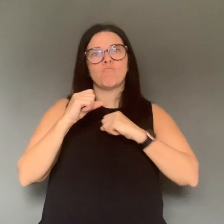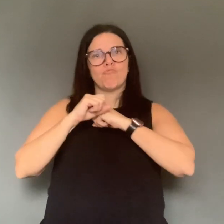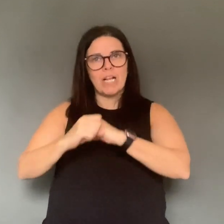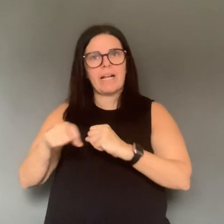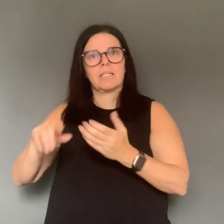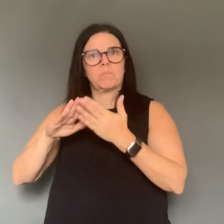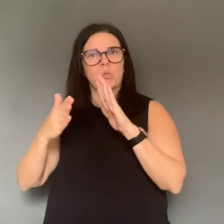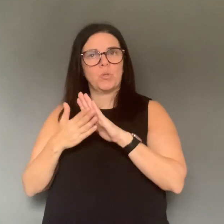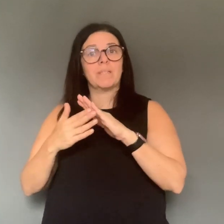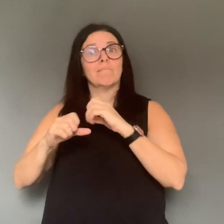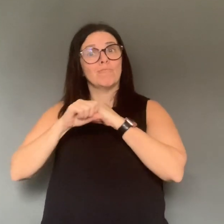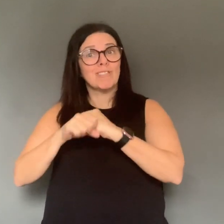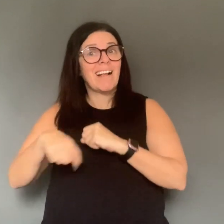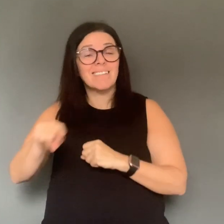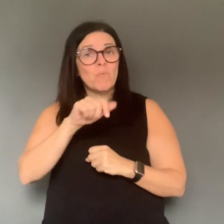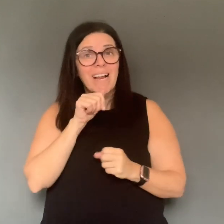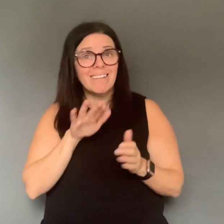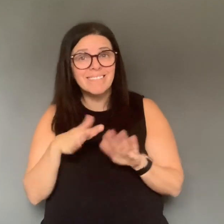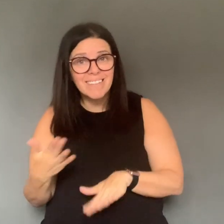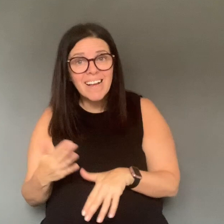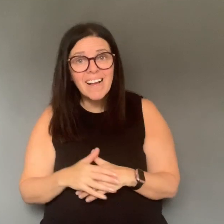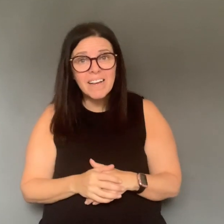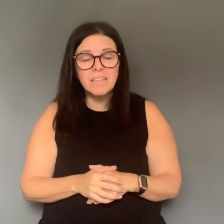morbidity and mortality in our community.